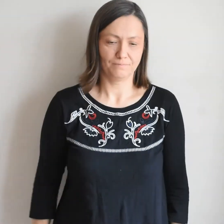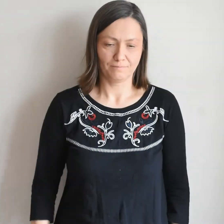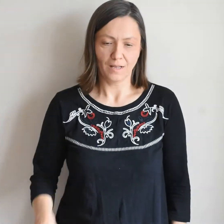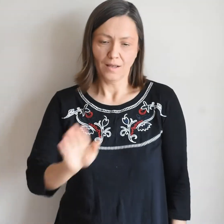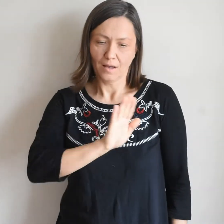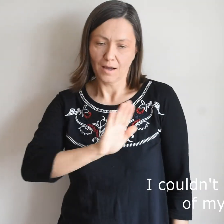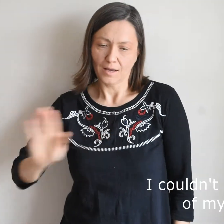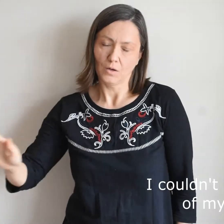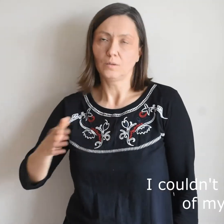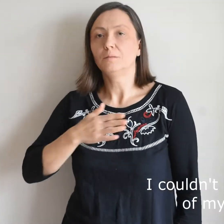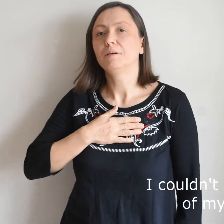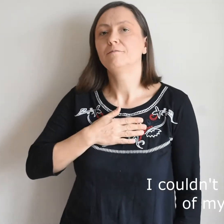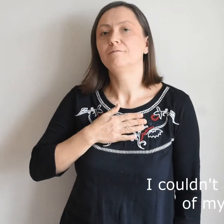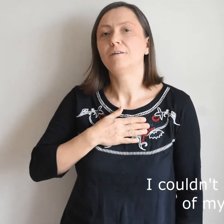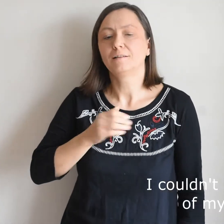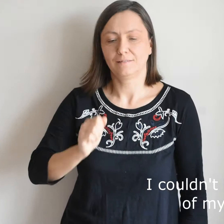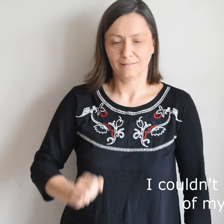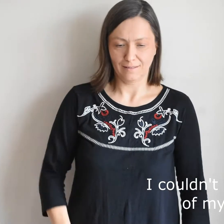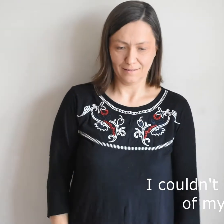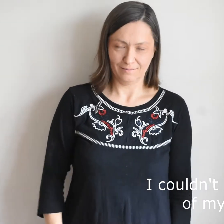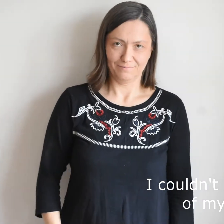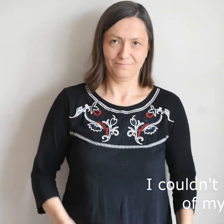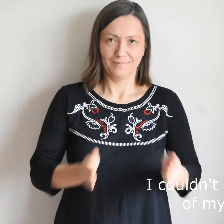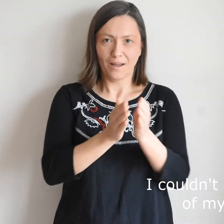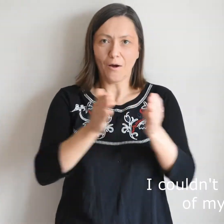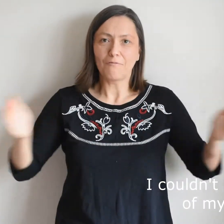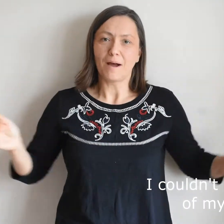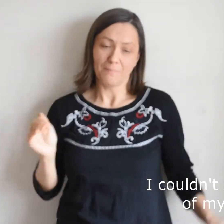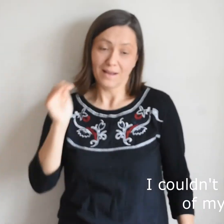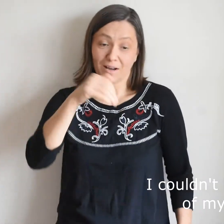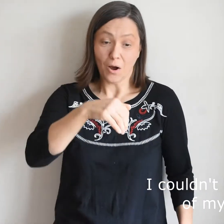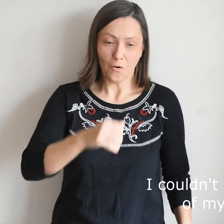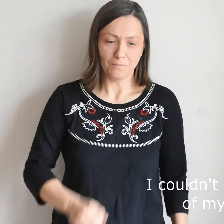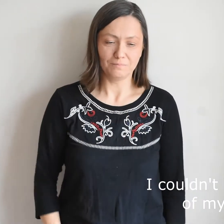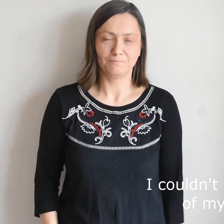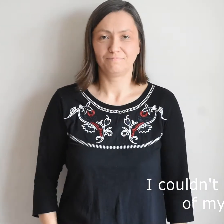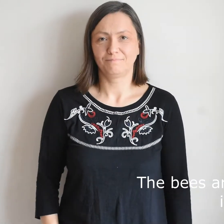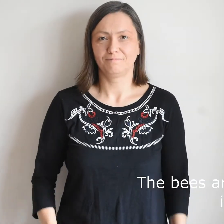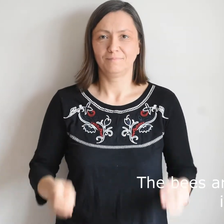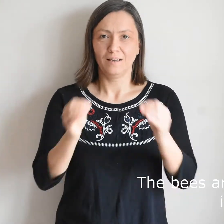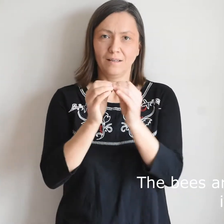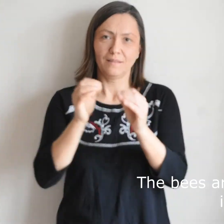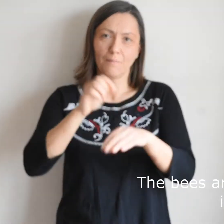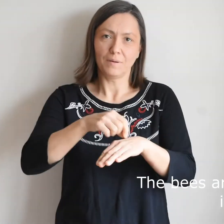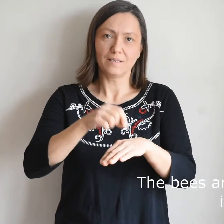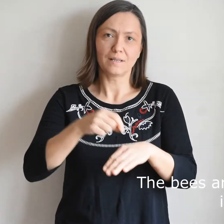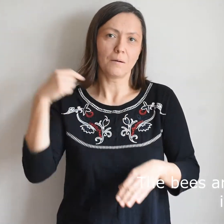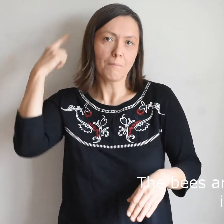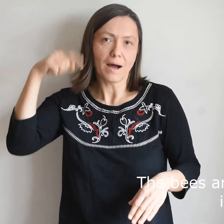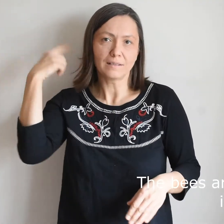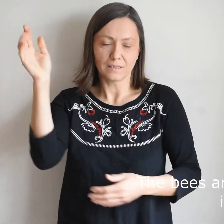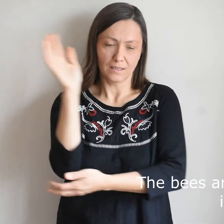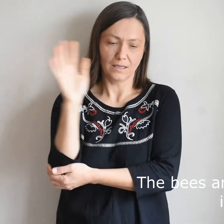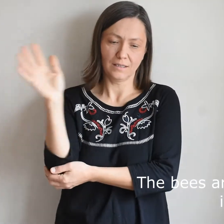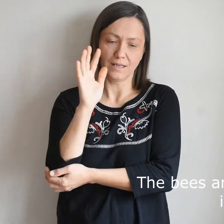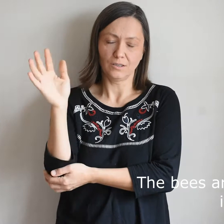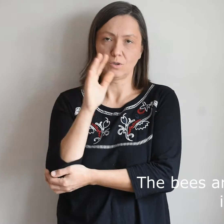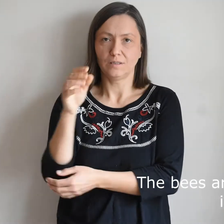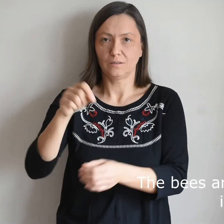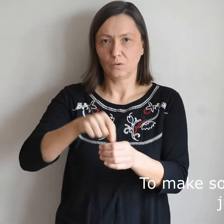I couldn't be found on my big home. The visa wasn't in the tree to